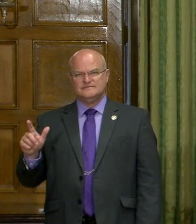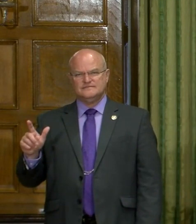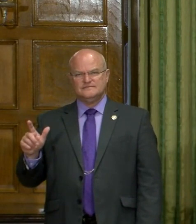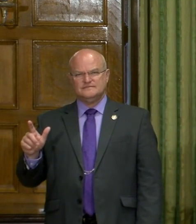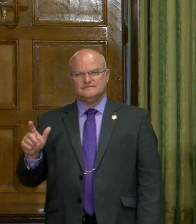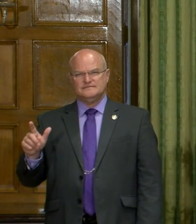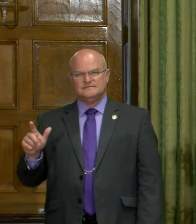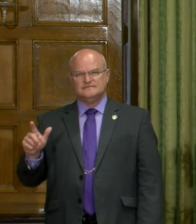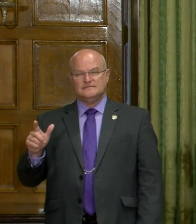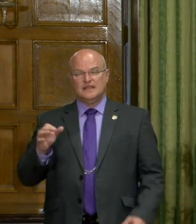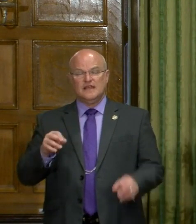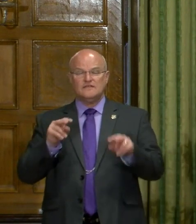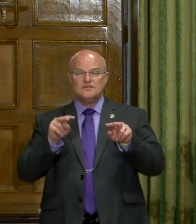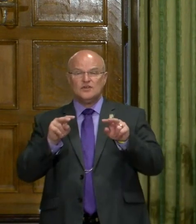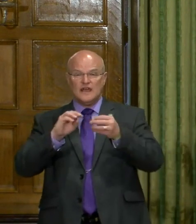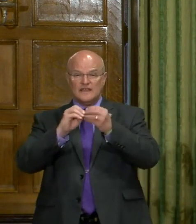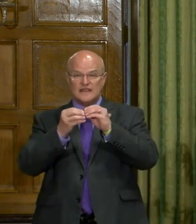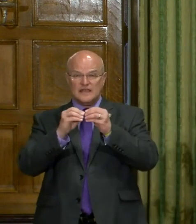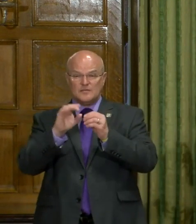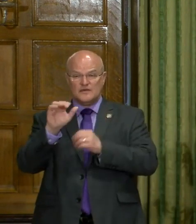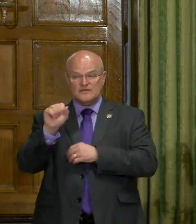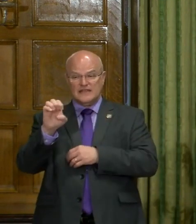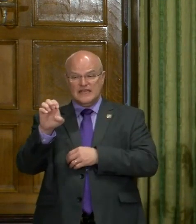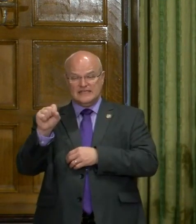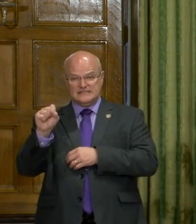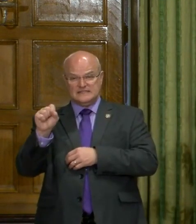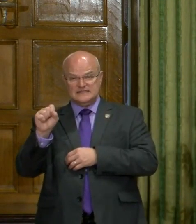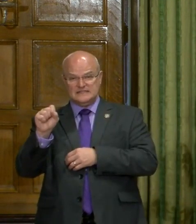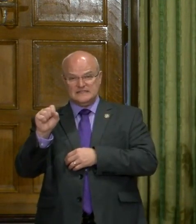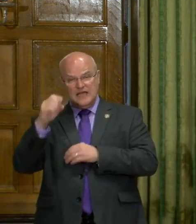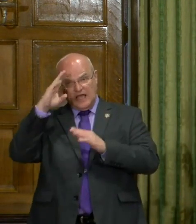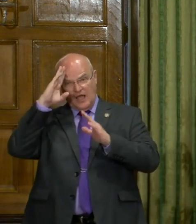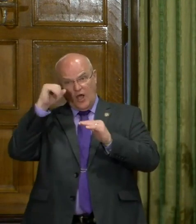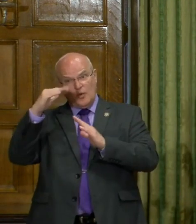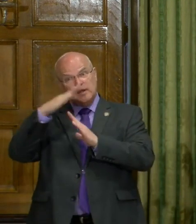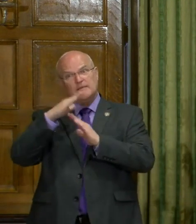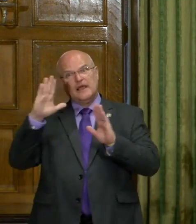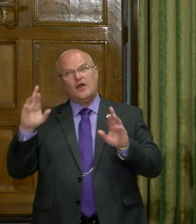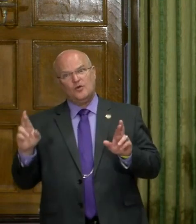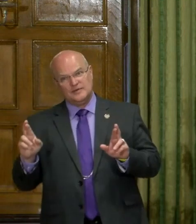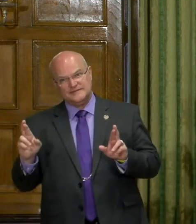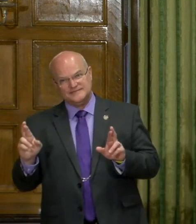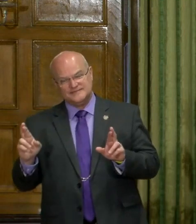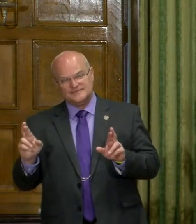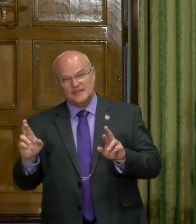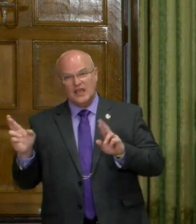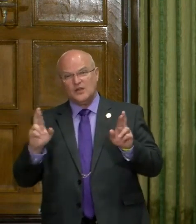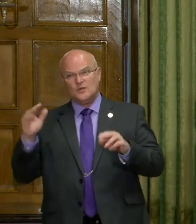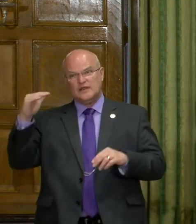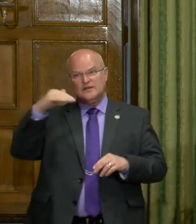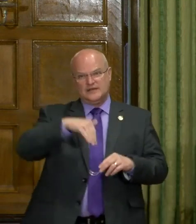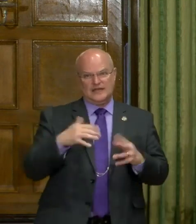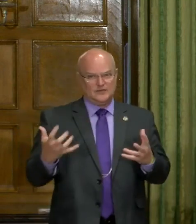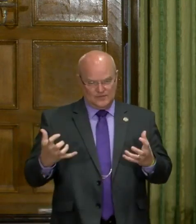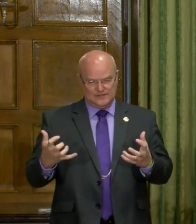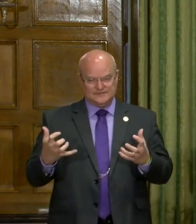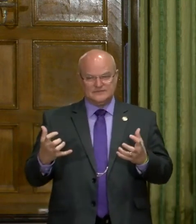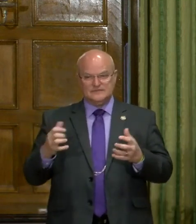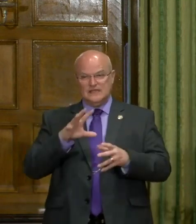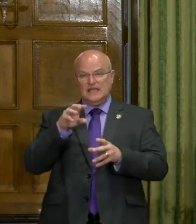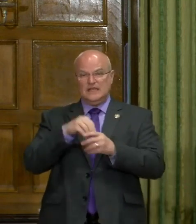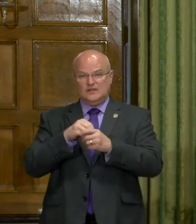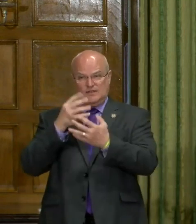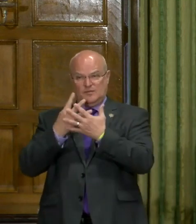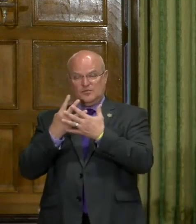Well, if, if you look at the number of cases, uh, I hope we're at our peak and ready to go down, uh,